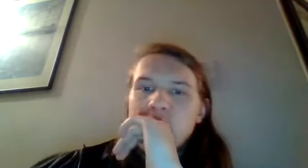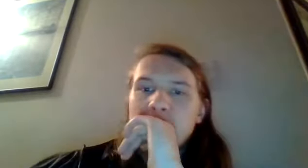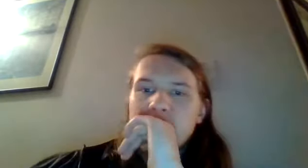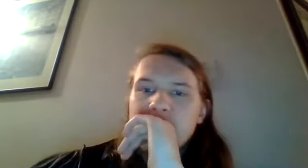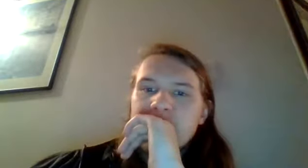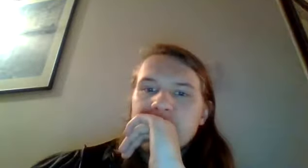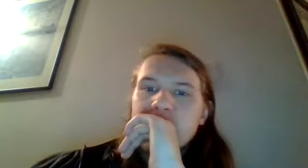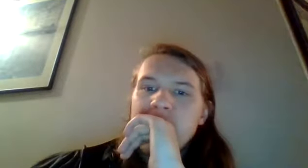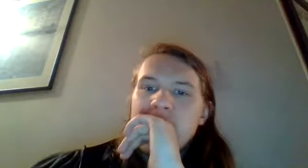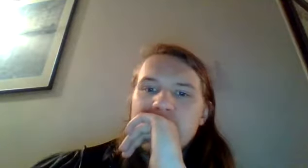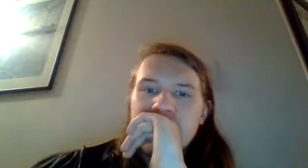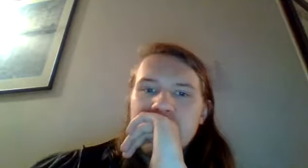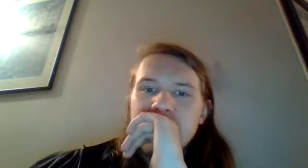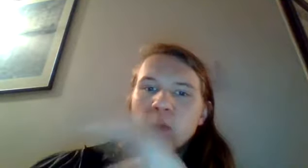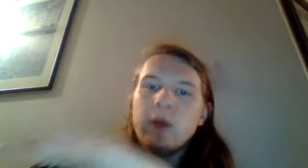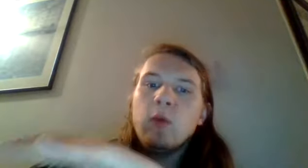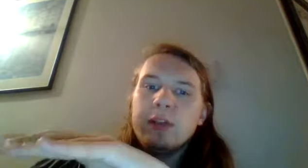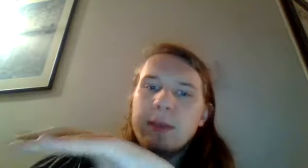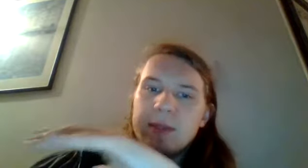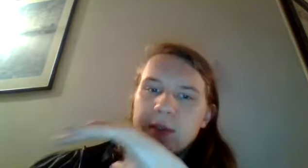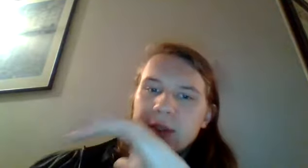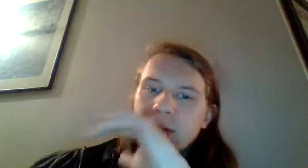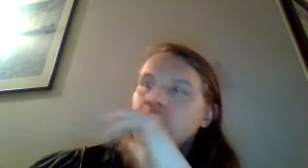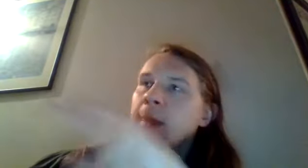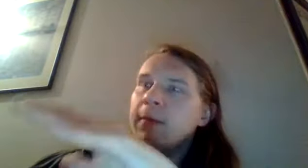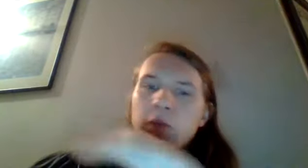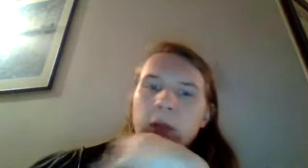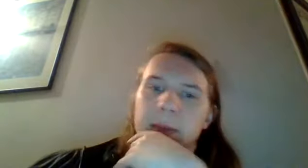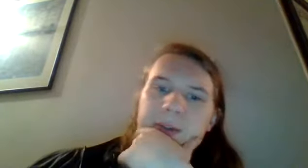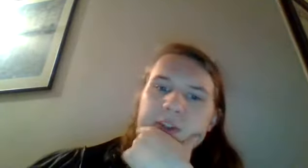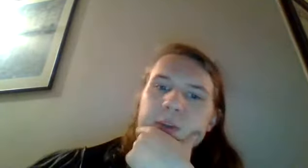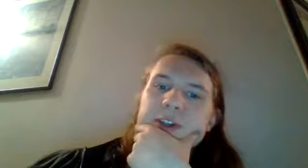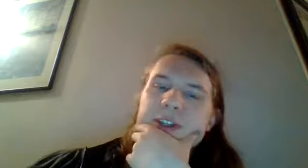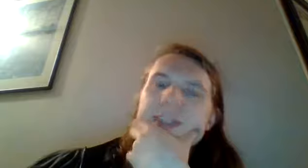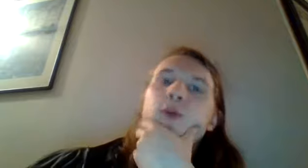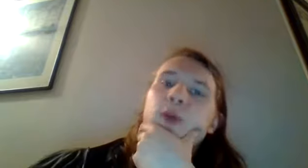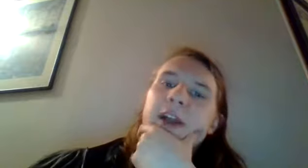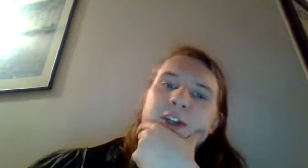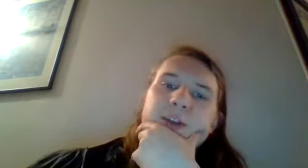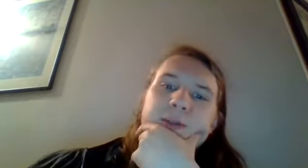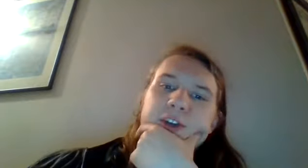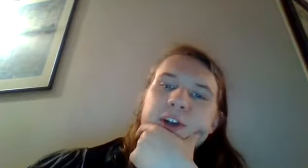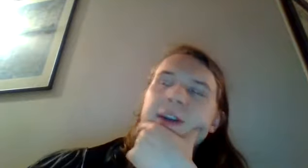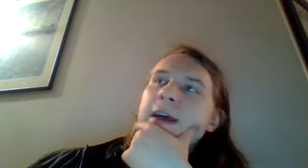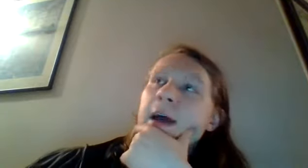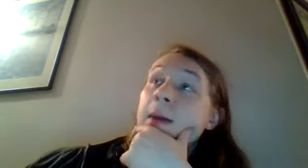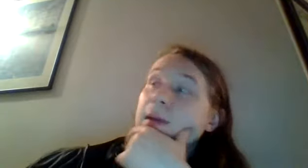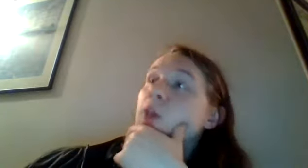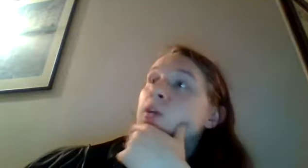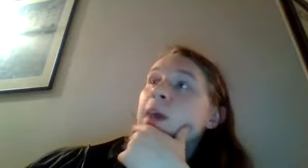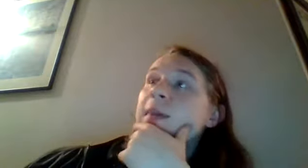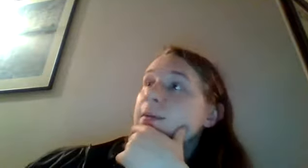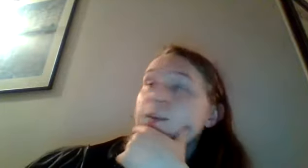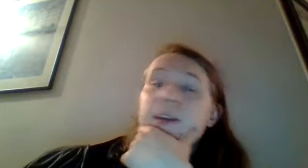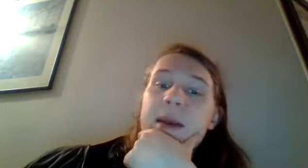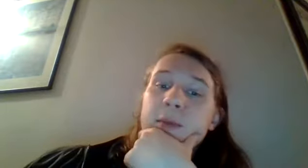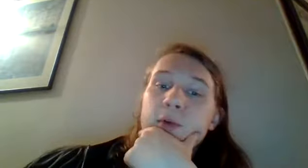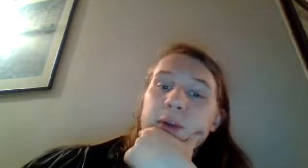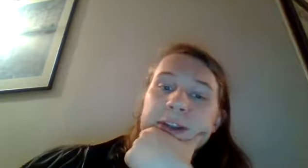doper tuxedo mask in the real world episodes here not in the feudal episodes so much it's different relationship for sure i mean although not that different than mamoru and